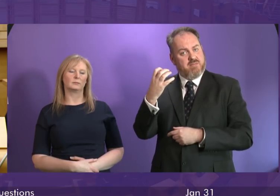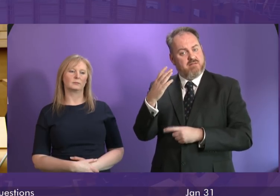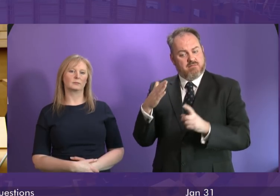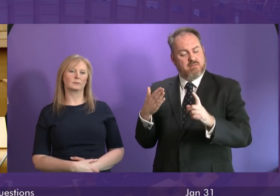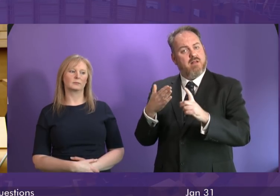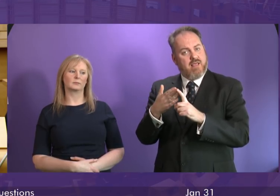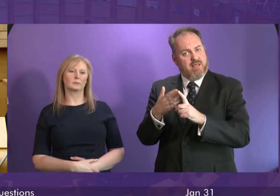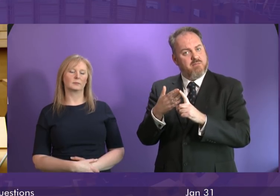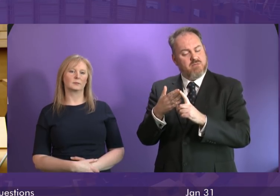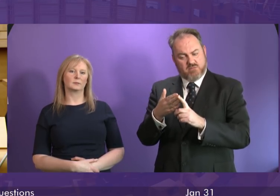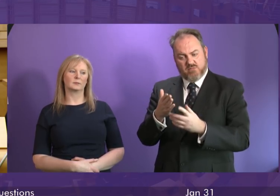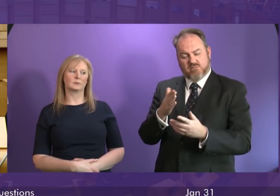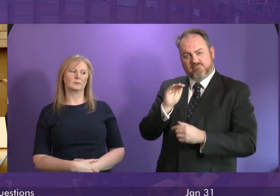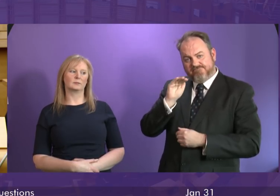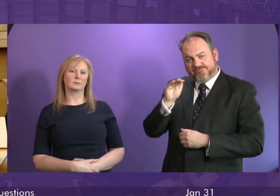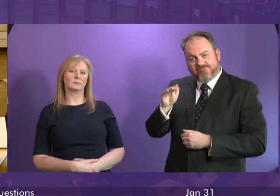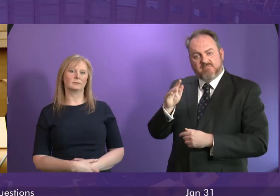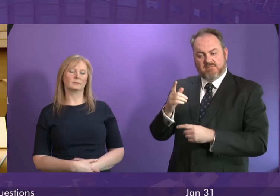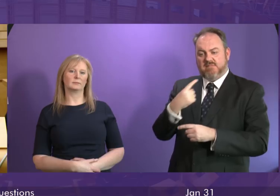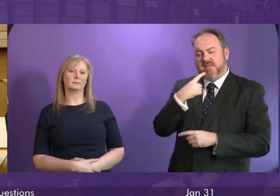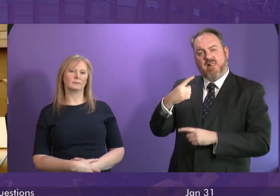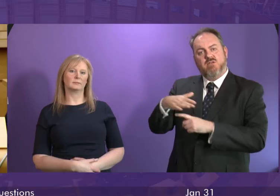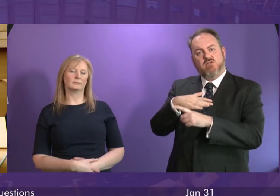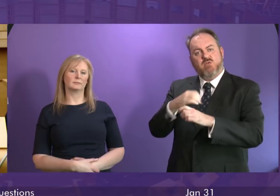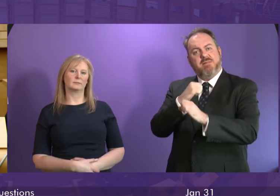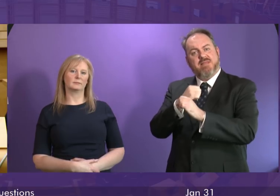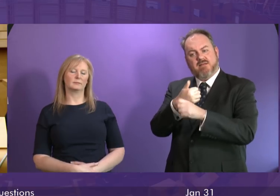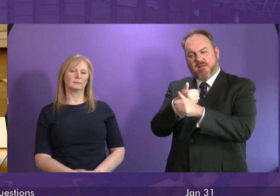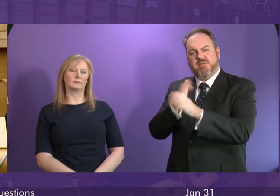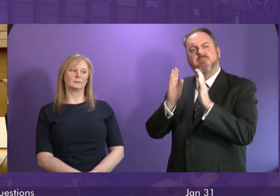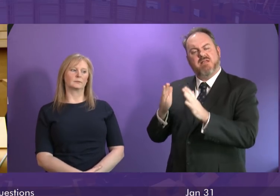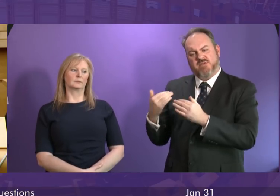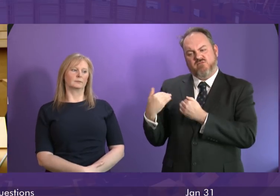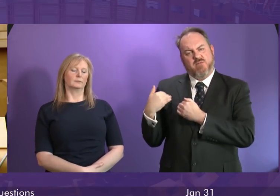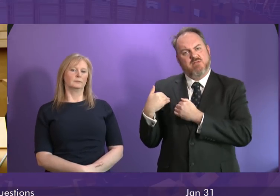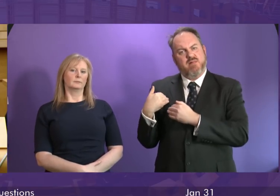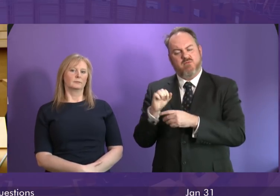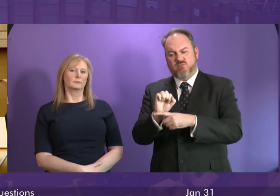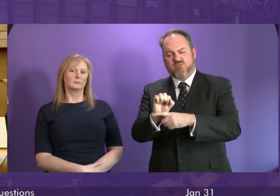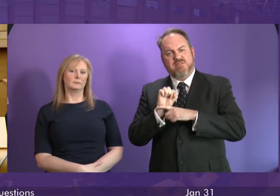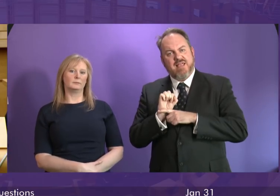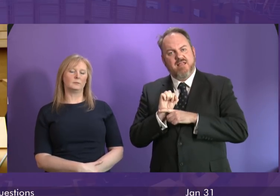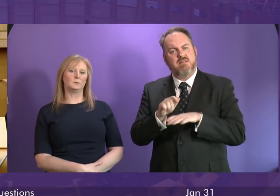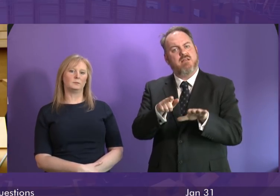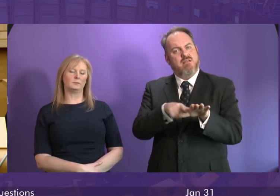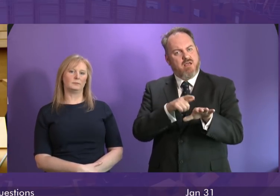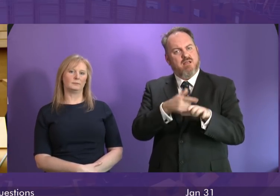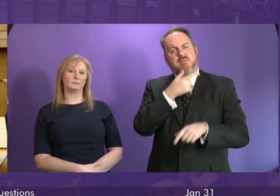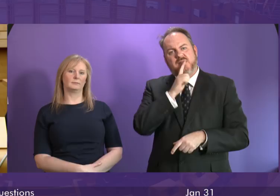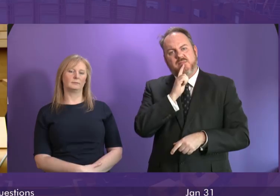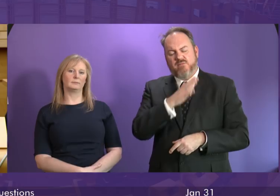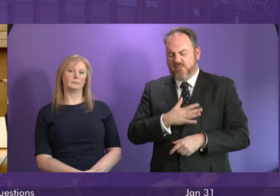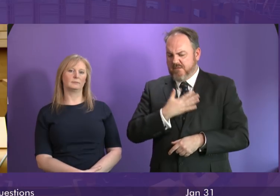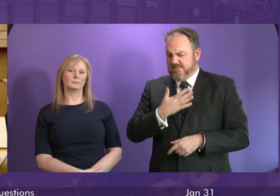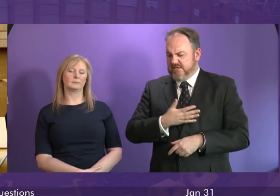that social media companies are held to account to protect children and young people from harmful content the shocking implications of which have